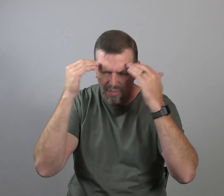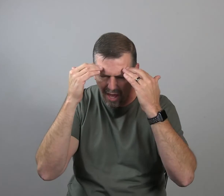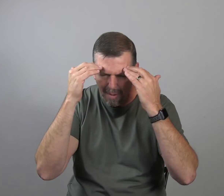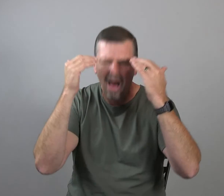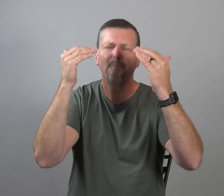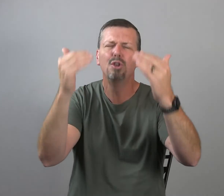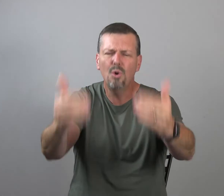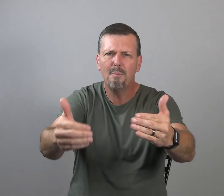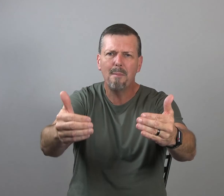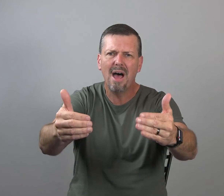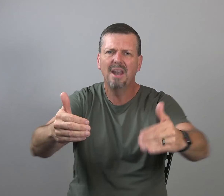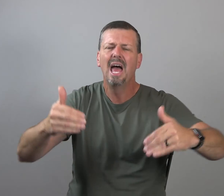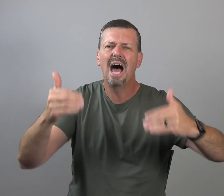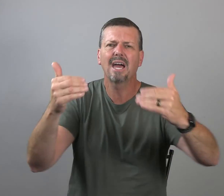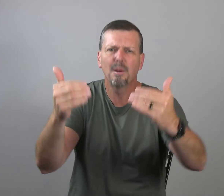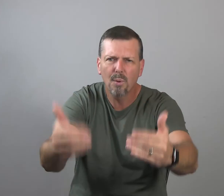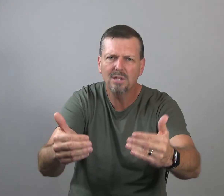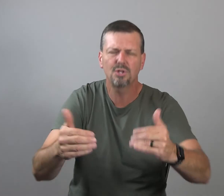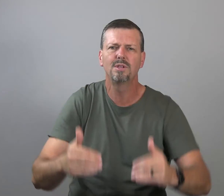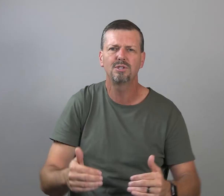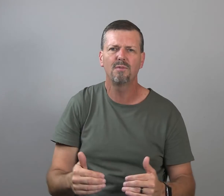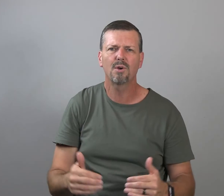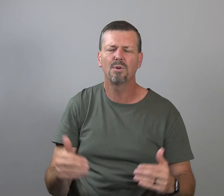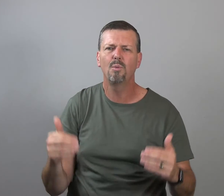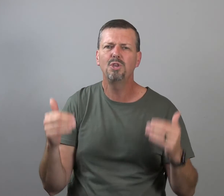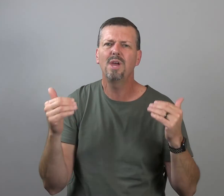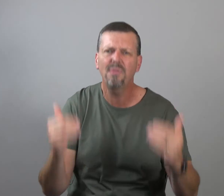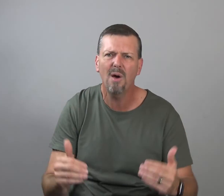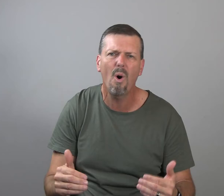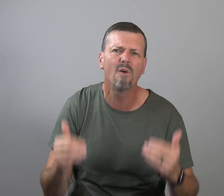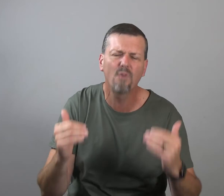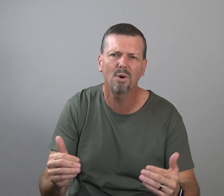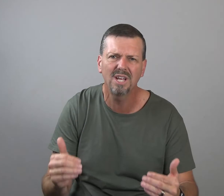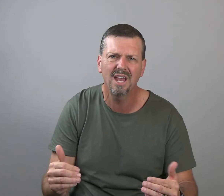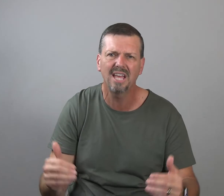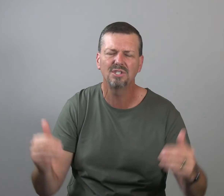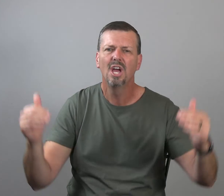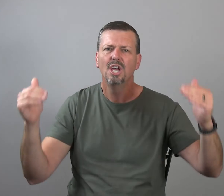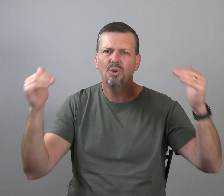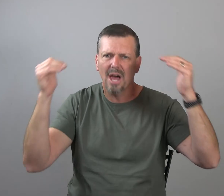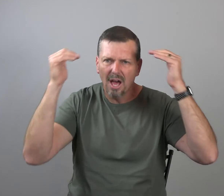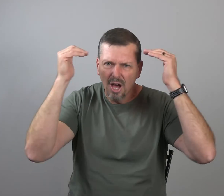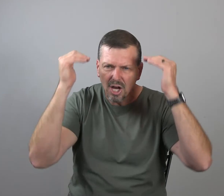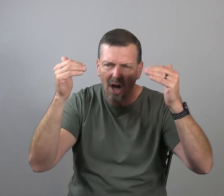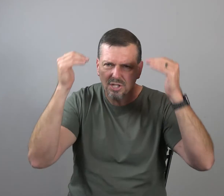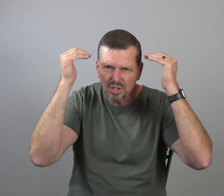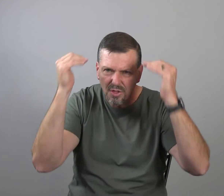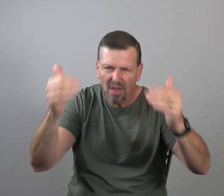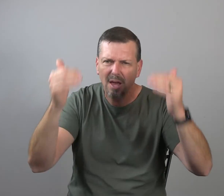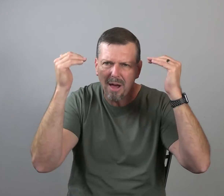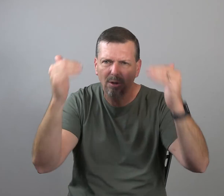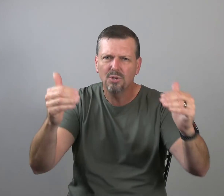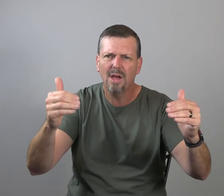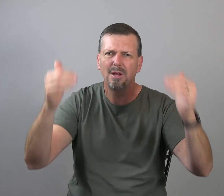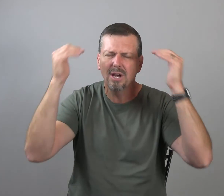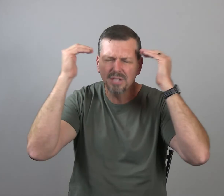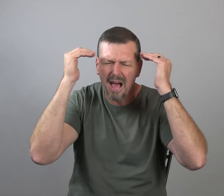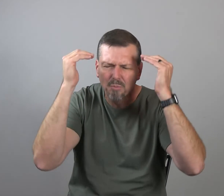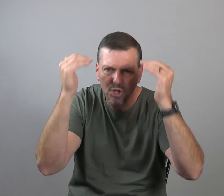you've got to think about, I'm renewing my mind. I've got to press through this difficulty. When you hit that wall at 14 days, you've got to consciously think about what you're thinking about. You've got to say, I'm